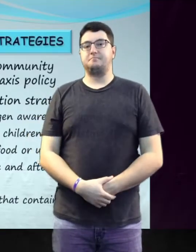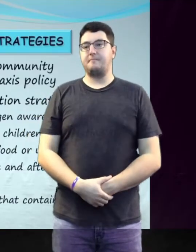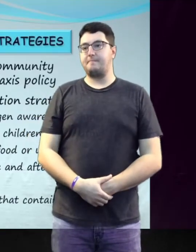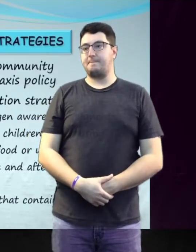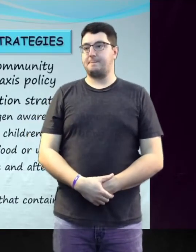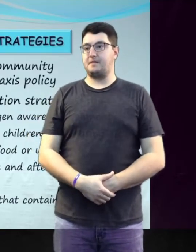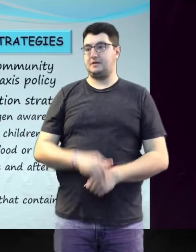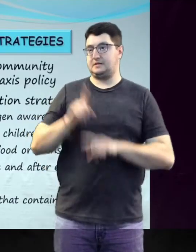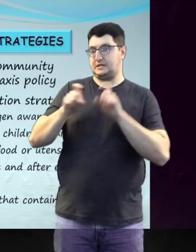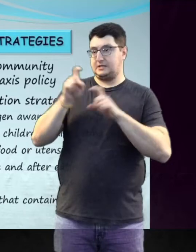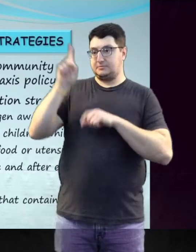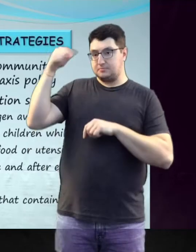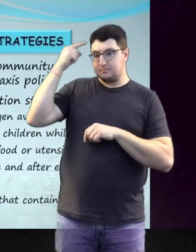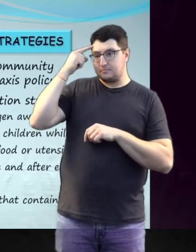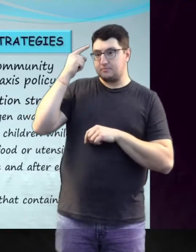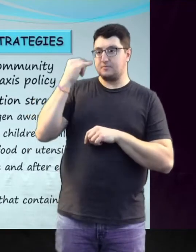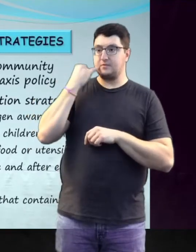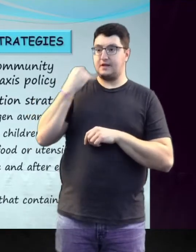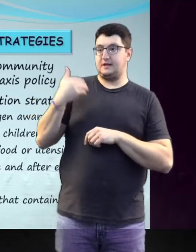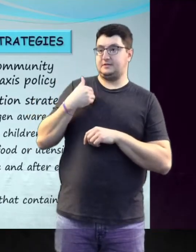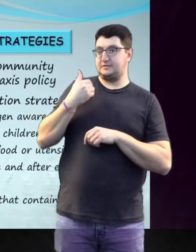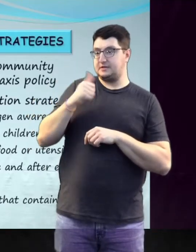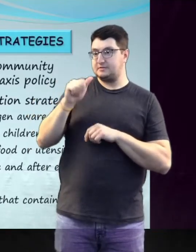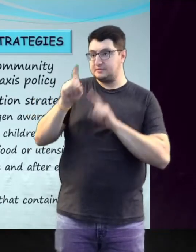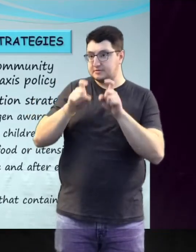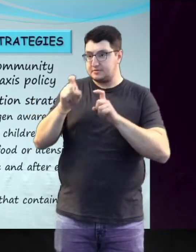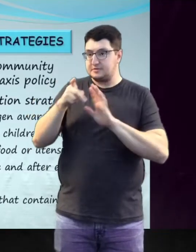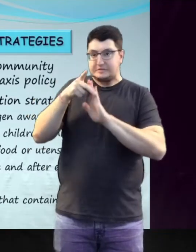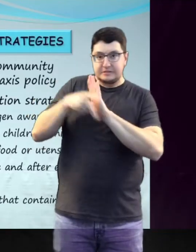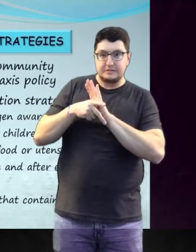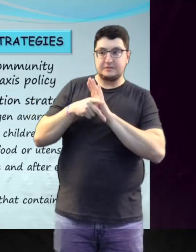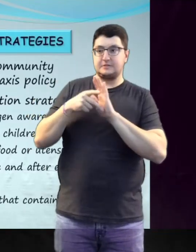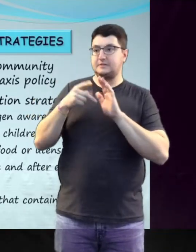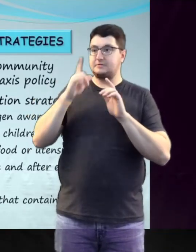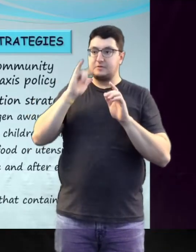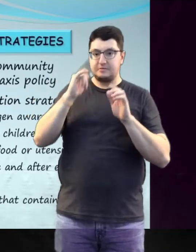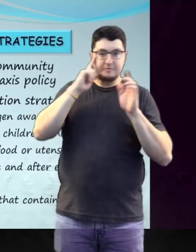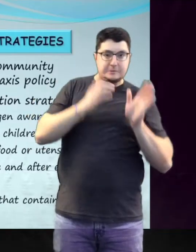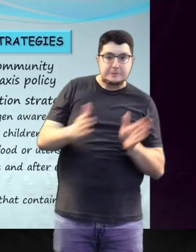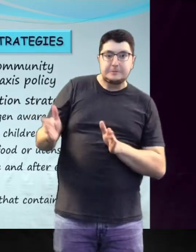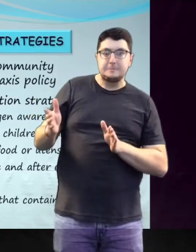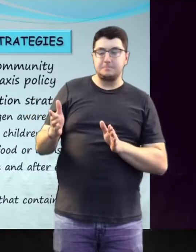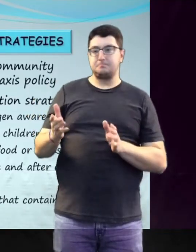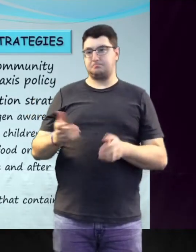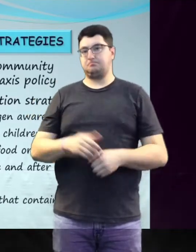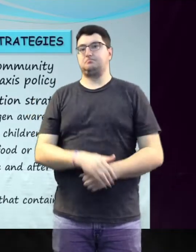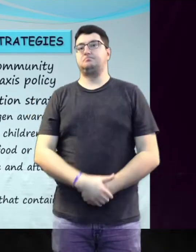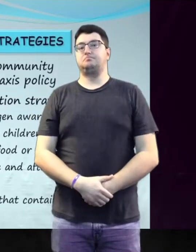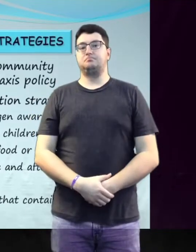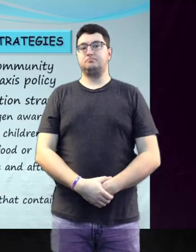Talk to your administrator if you have questions about the risk reduction strategies in your community program.